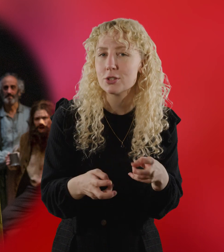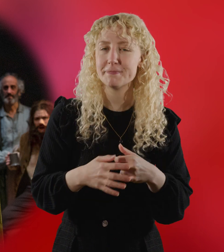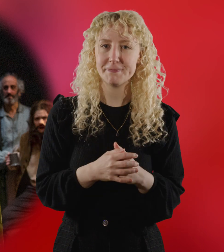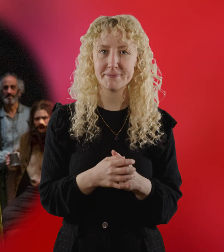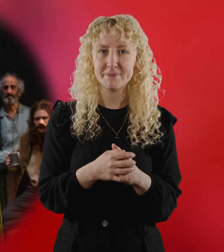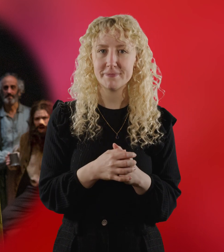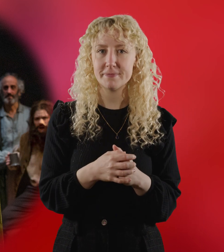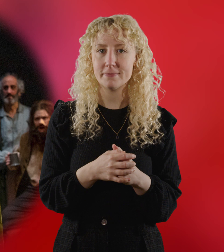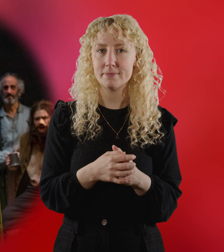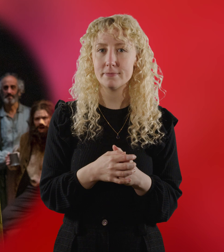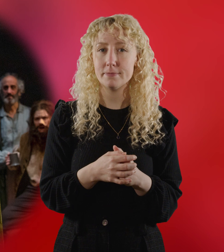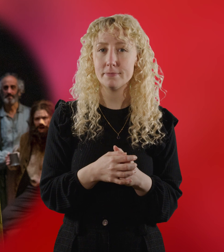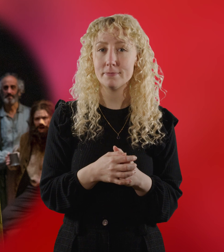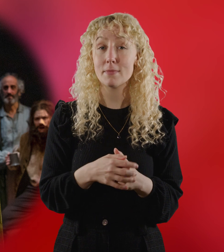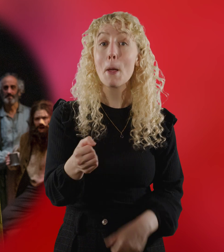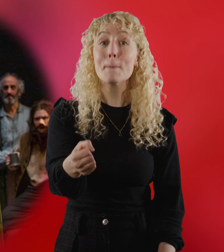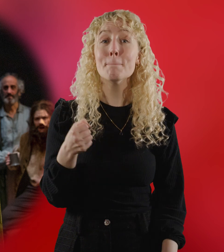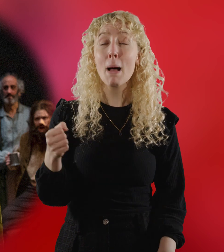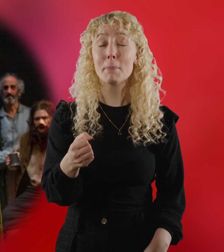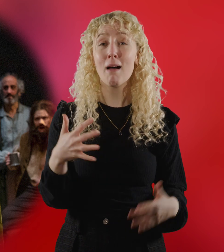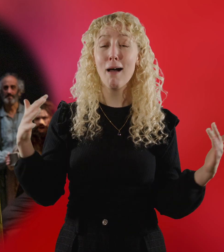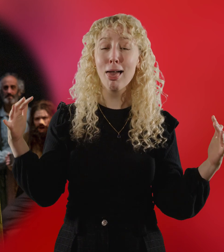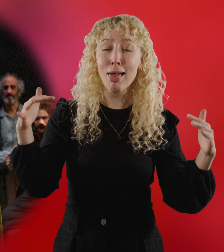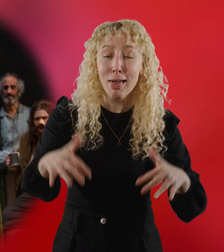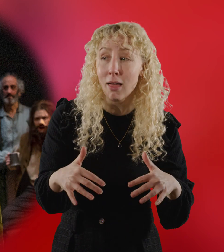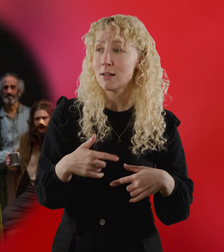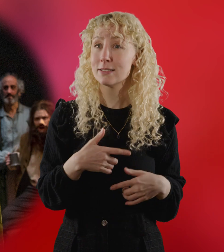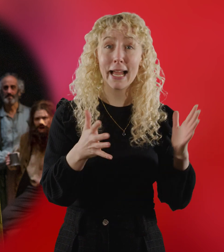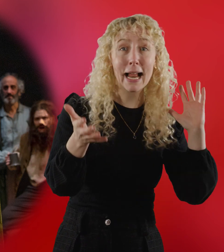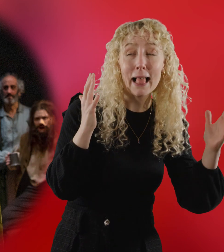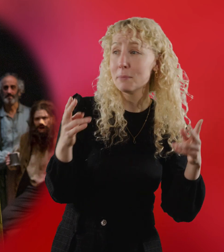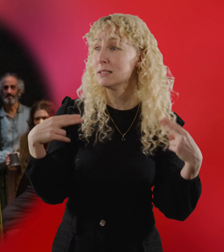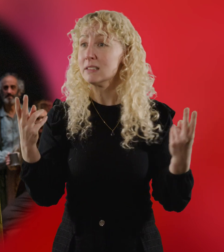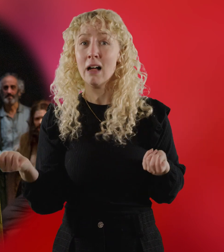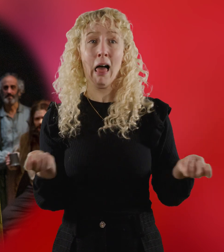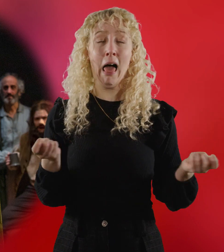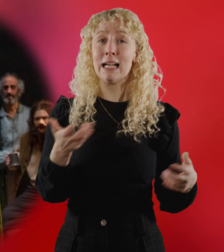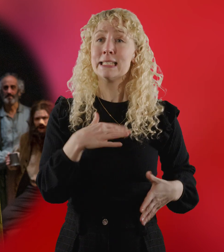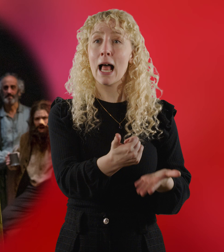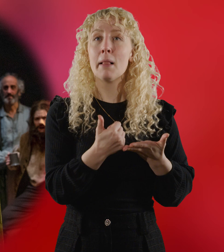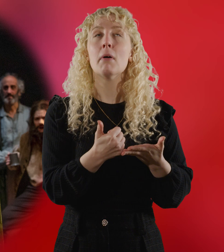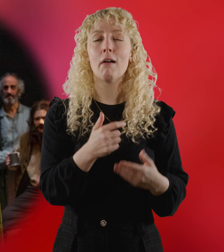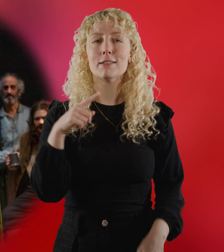to catch rats himself. He's revealed and eventually covers a shift on the bar.